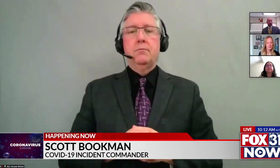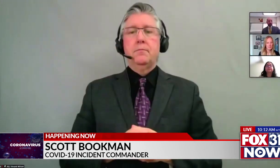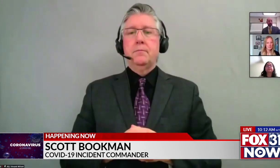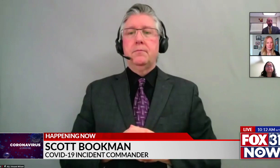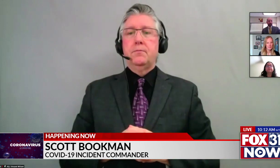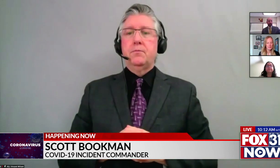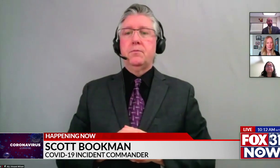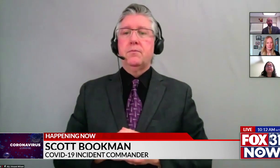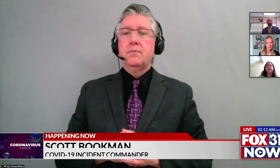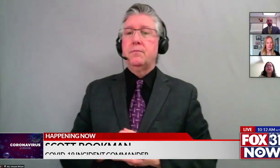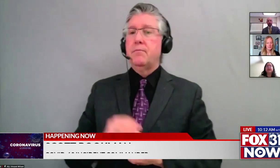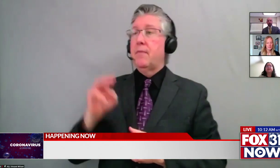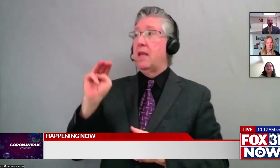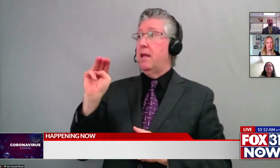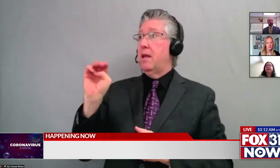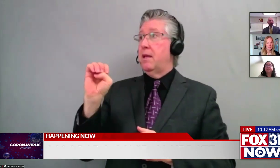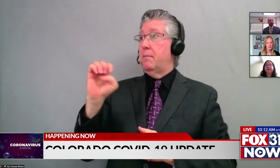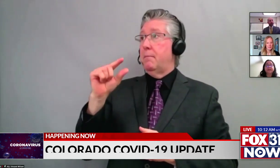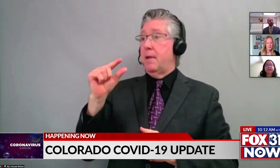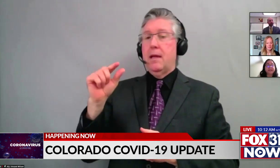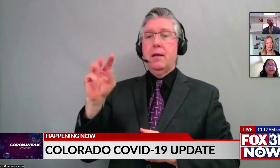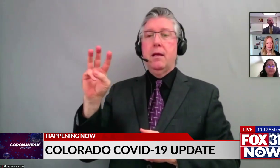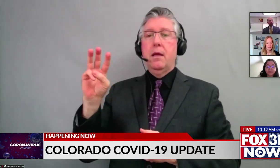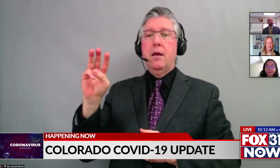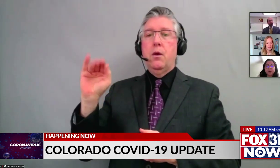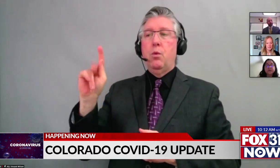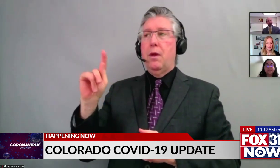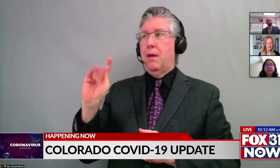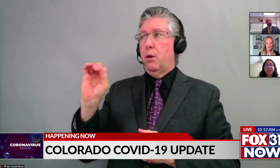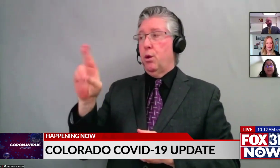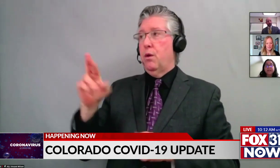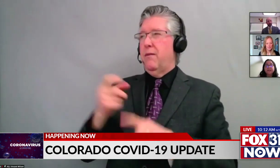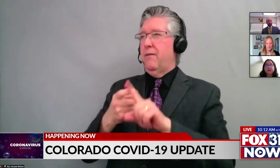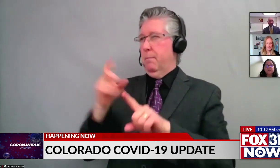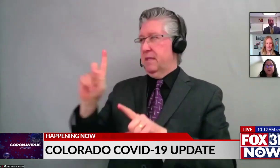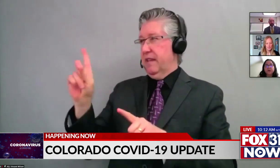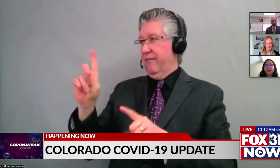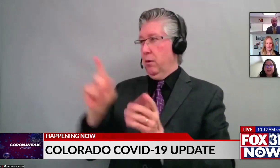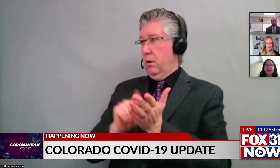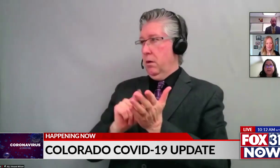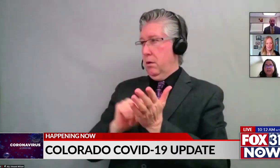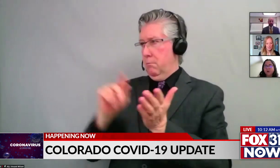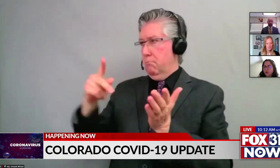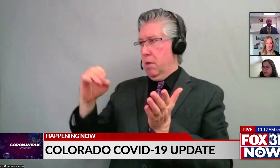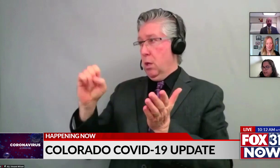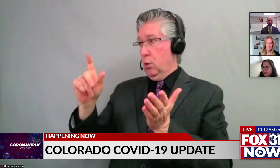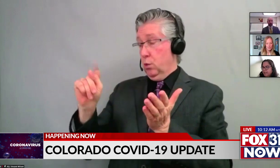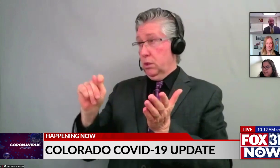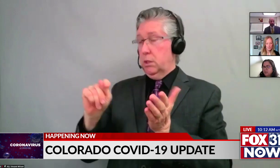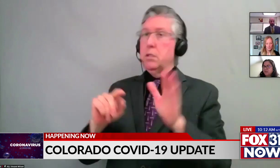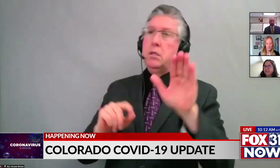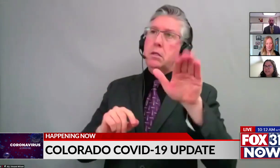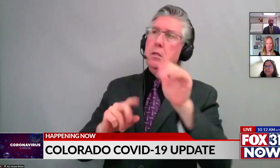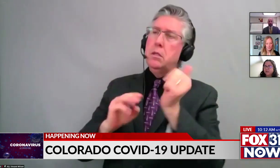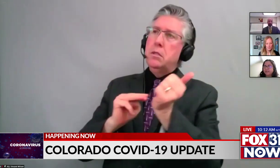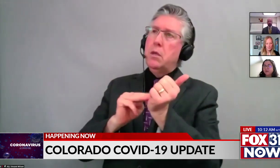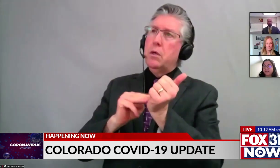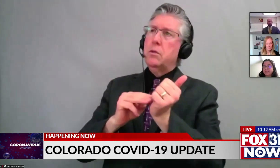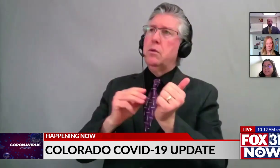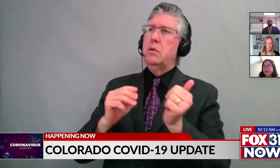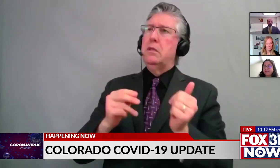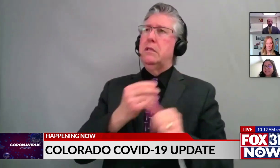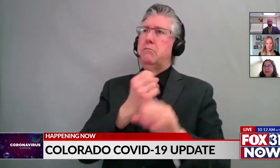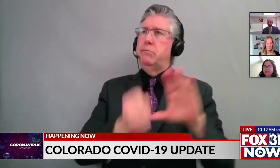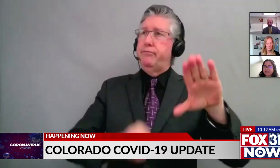Hello, this is Meg Wingeter from the Denver Post. Dr. Hurley, you said about hospitalizations are still higher than